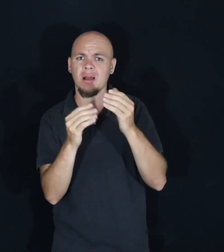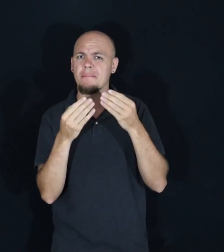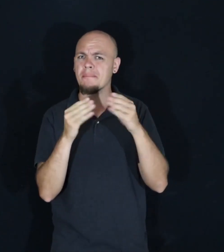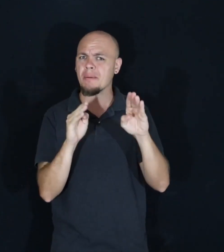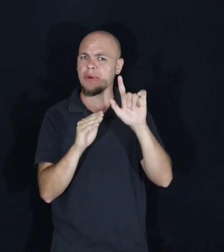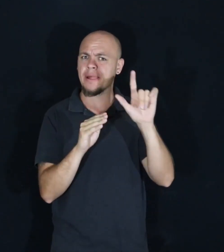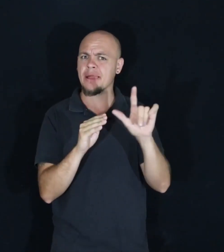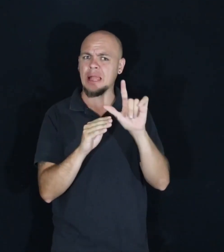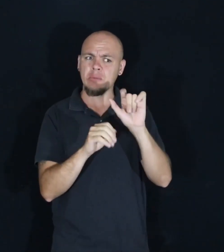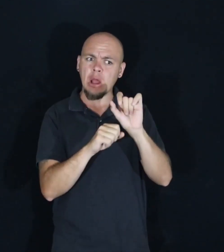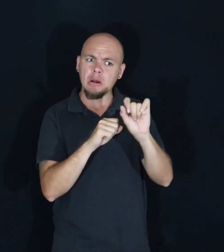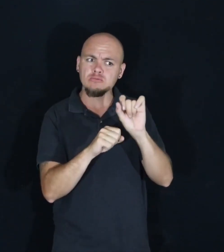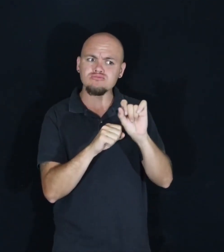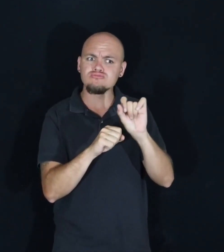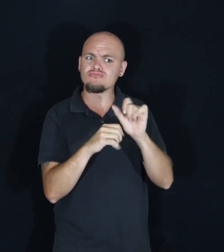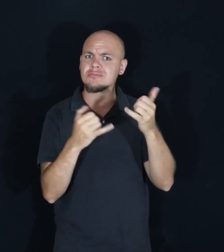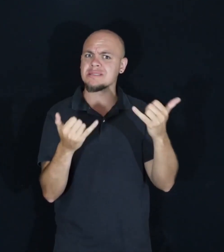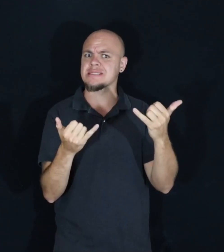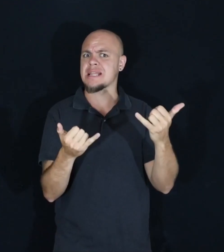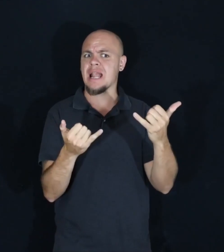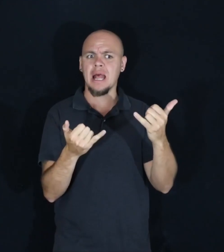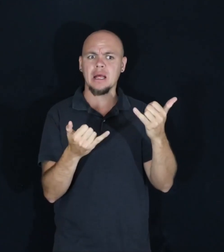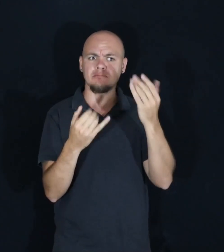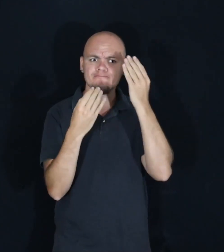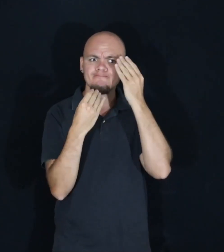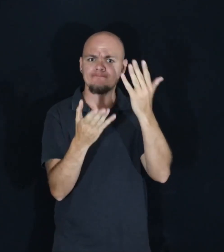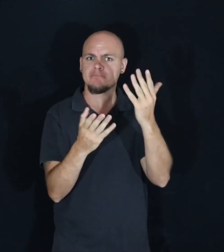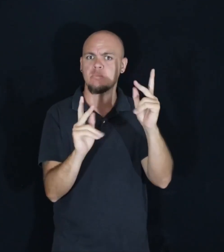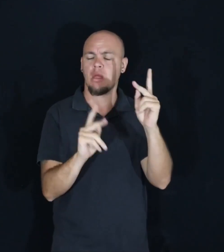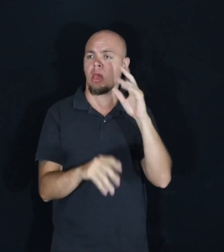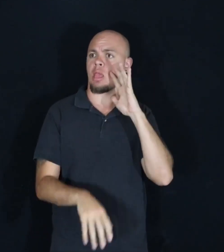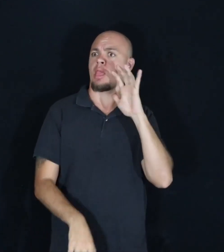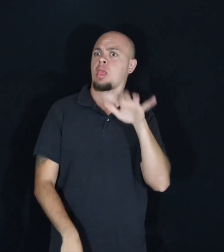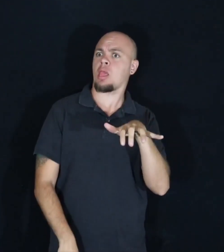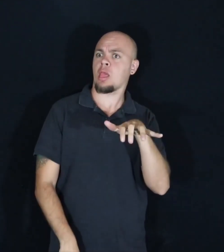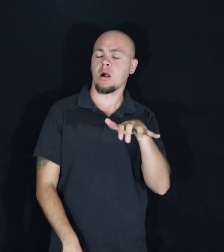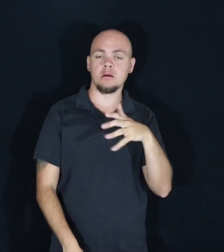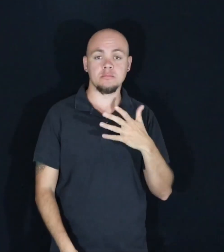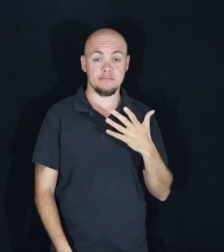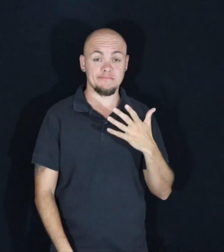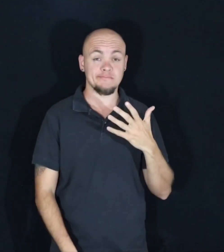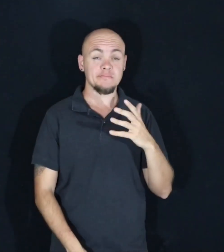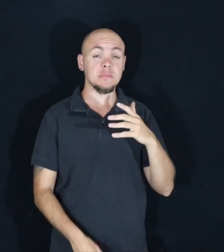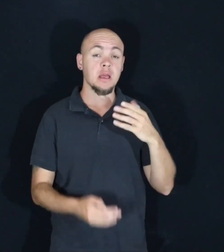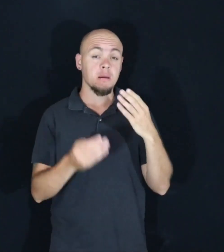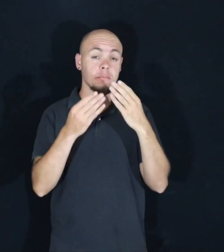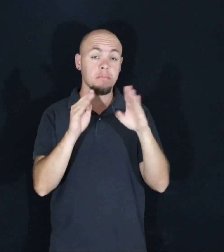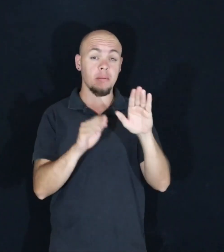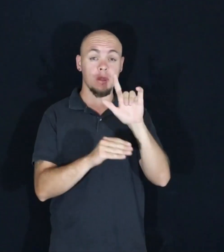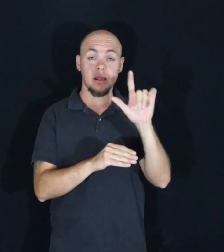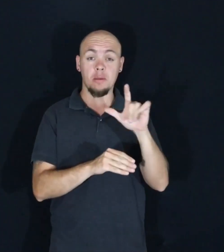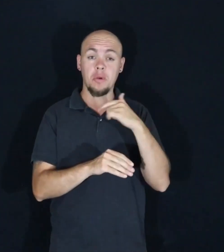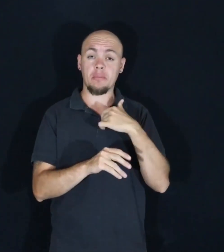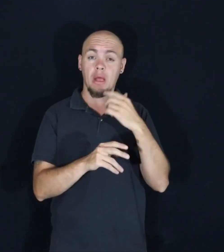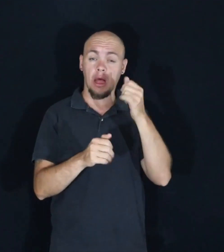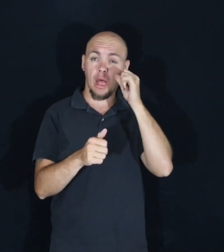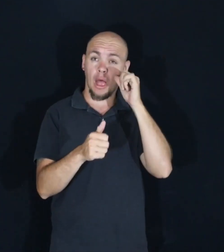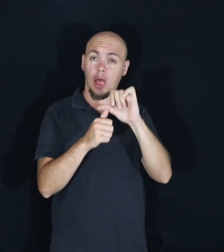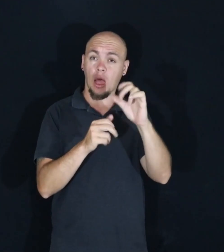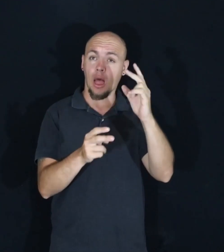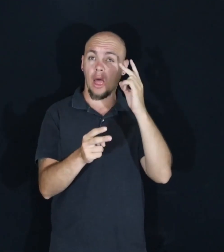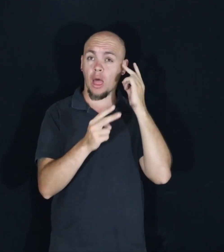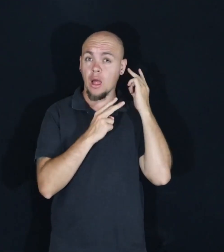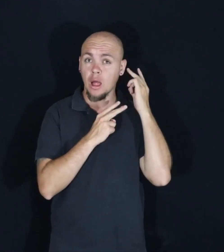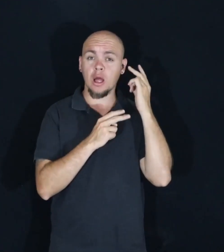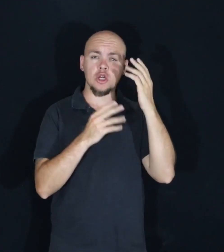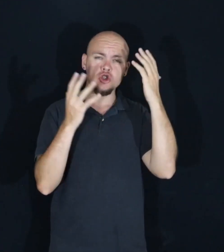libraries are doing these days. Even my earliest memory of public libraries were dark and dingy.